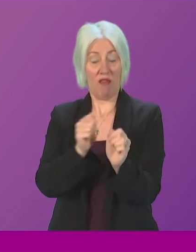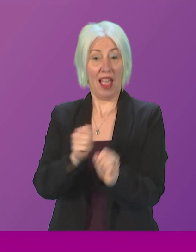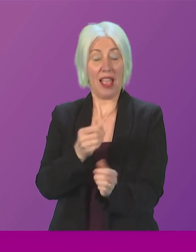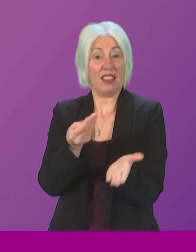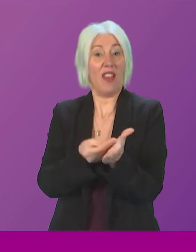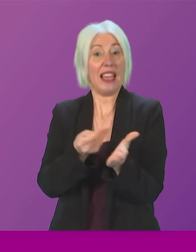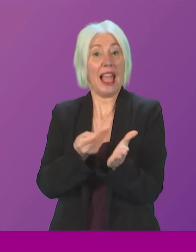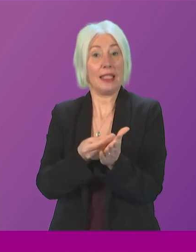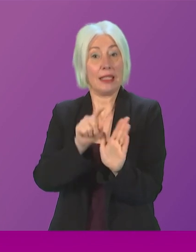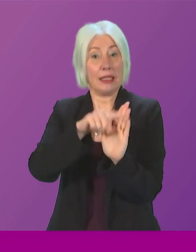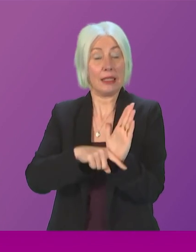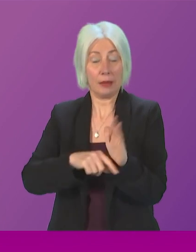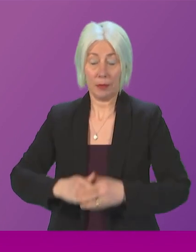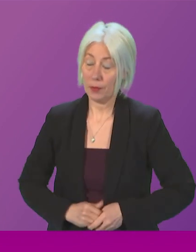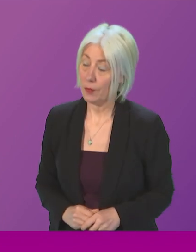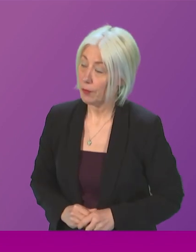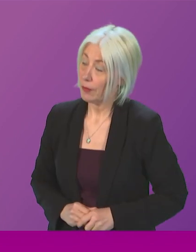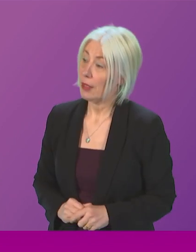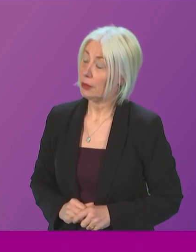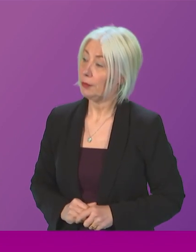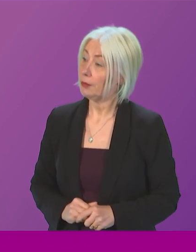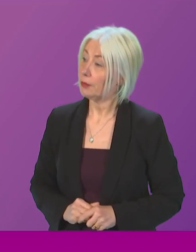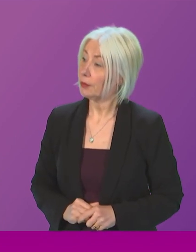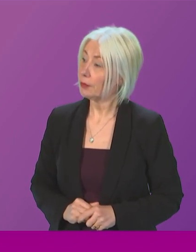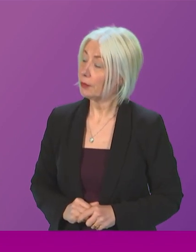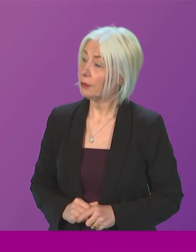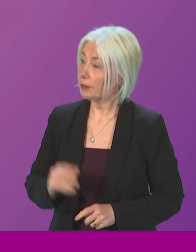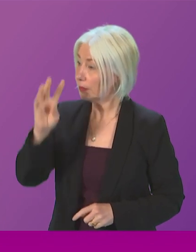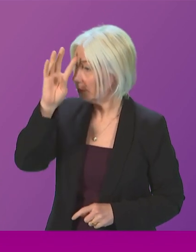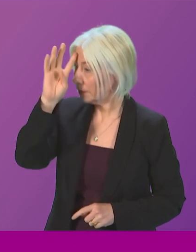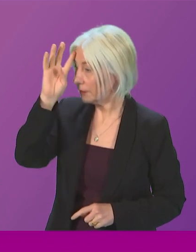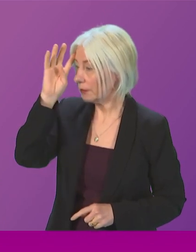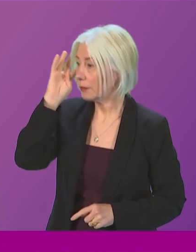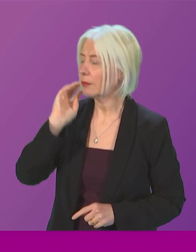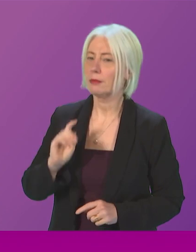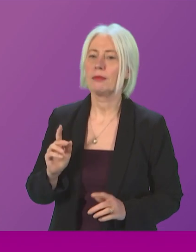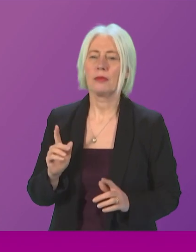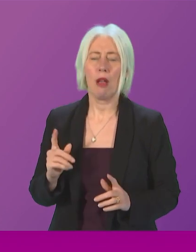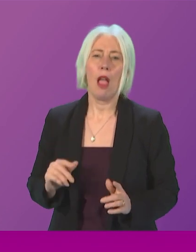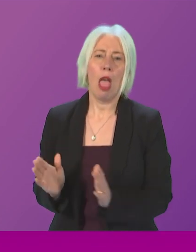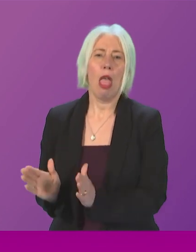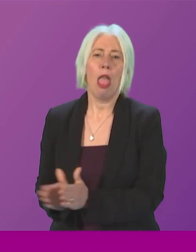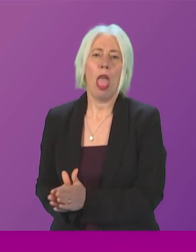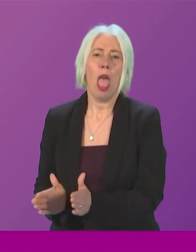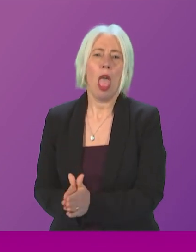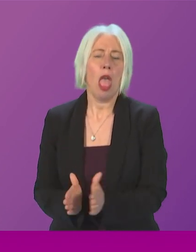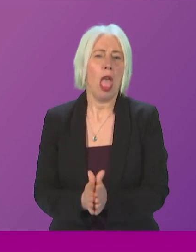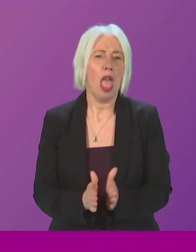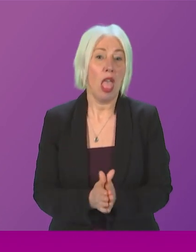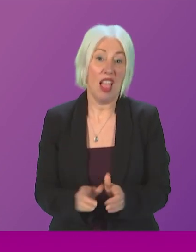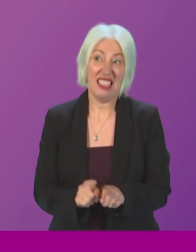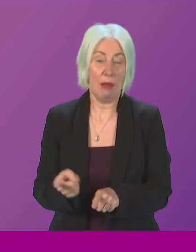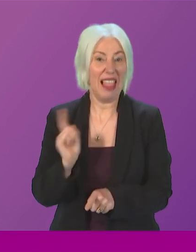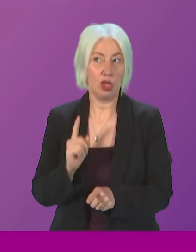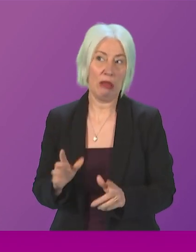for that. Douglas Ross. He is. Gosh. The muted applause hasn't got any better from last week,